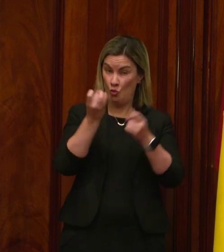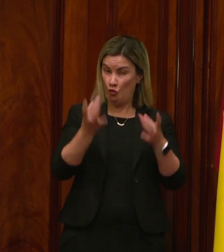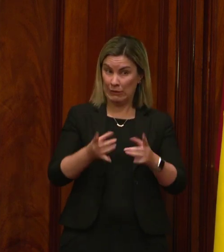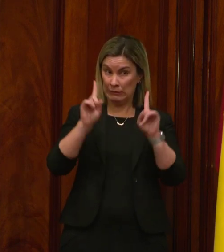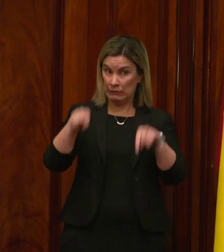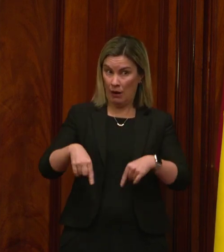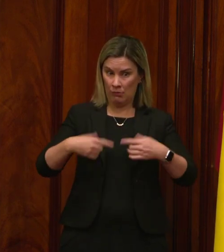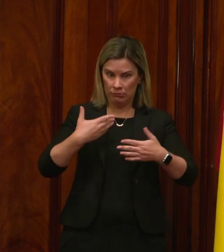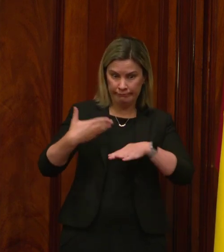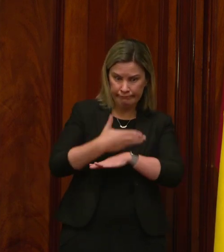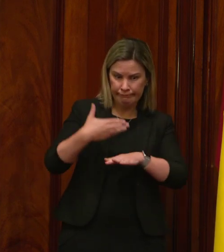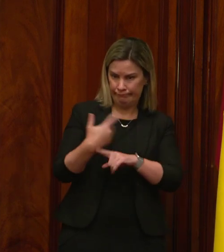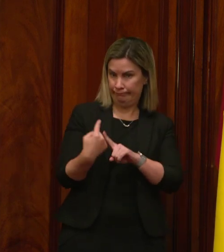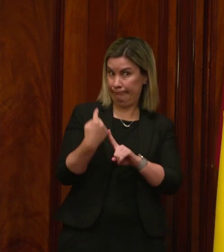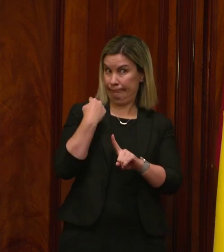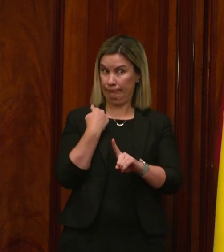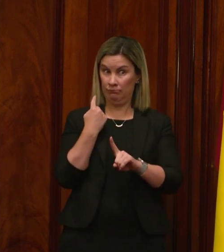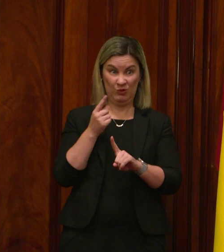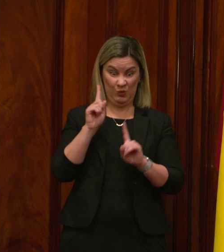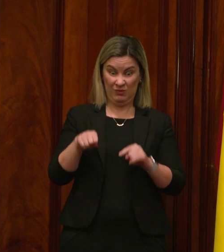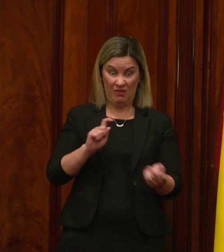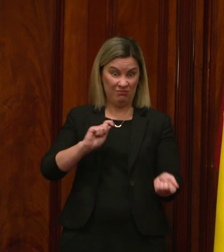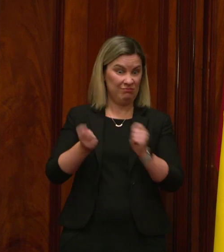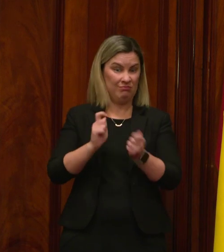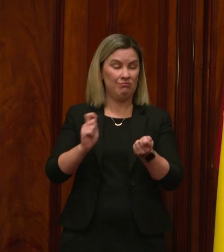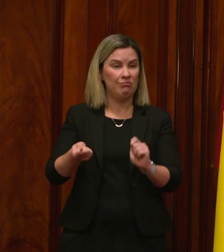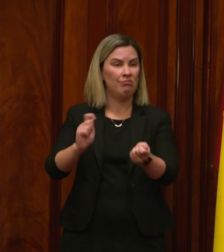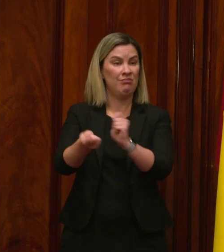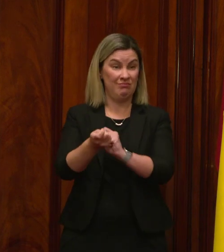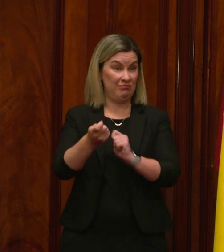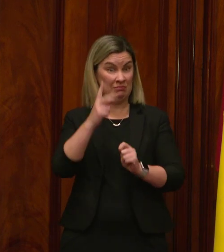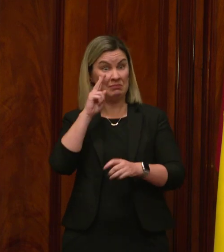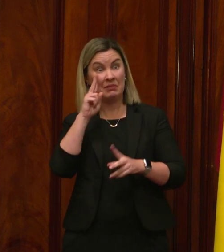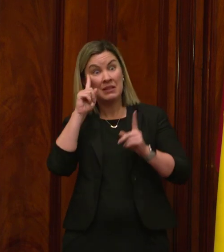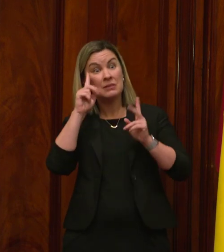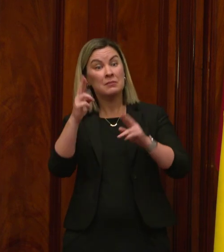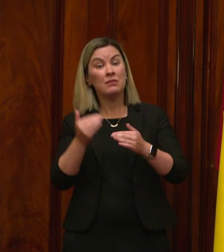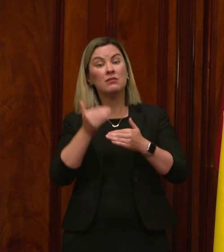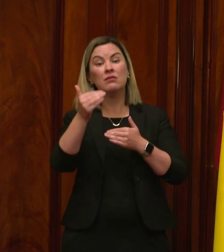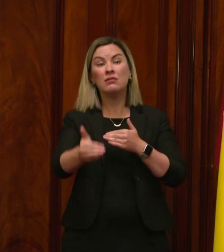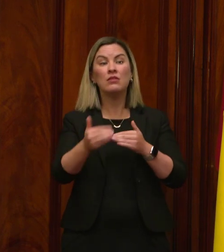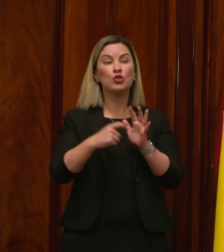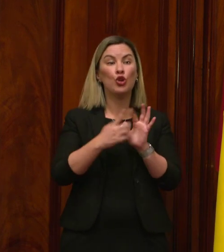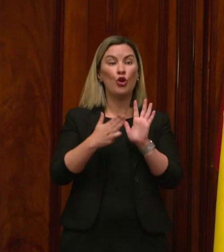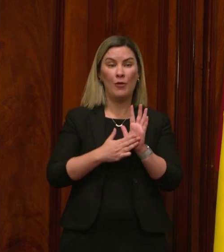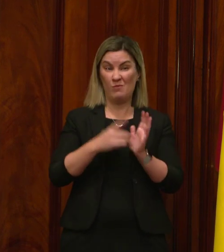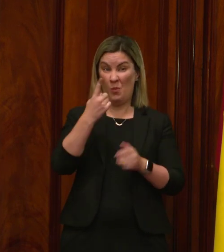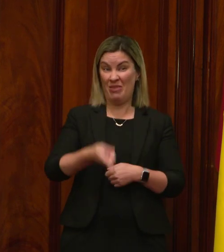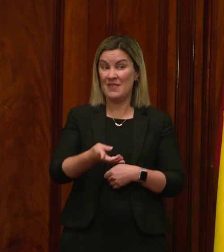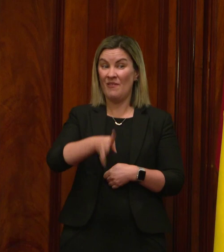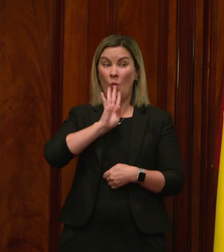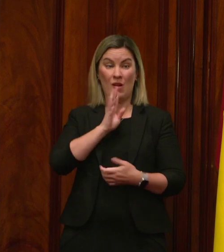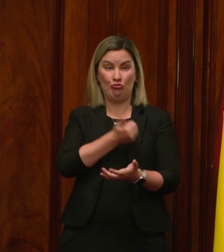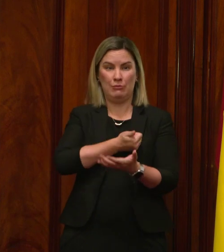and it is expected that 1,400 teachers will be made permanent by the start of the next school term, with the full 10